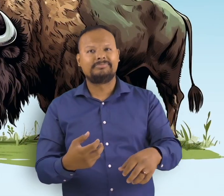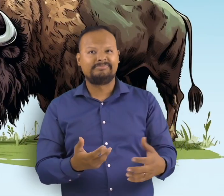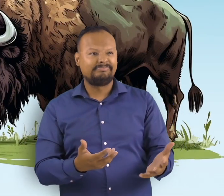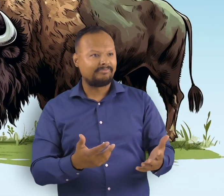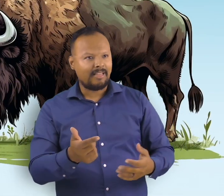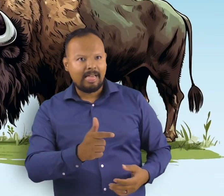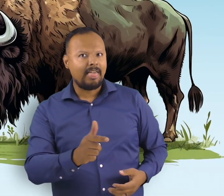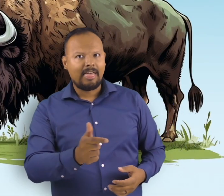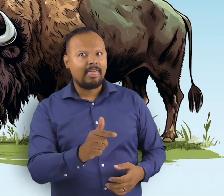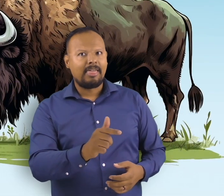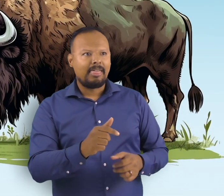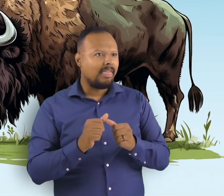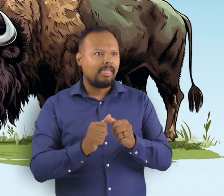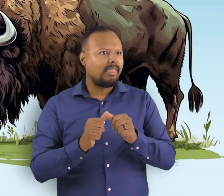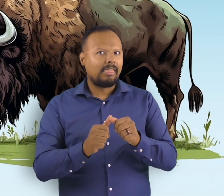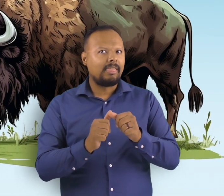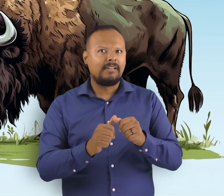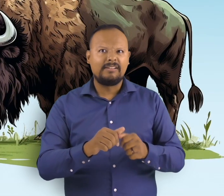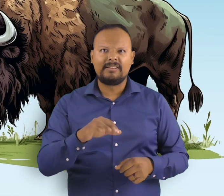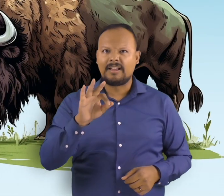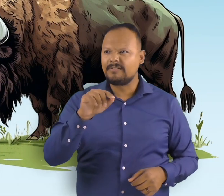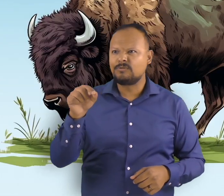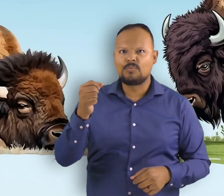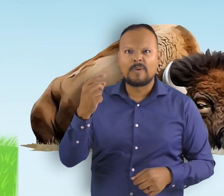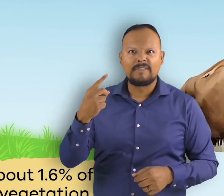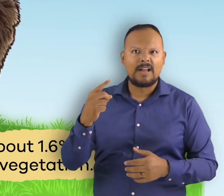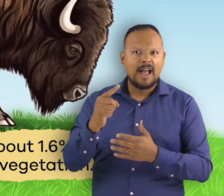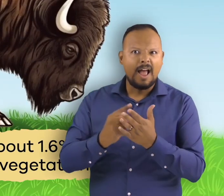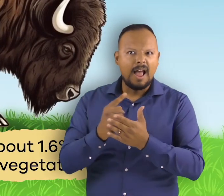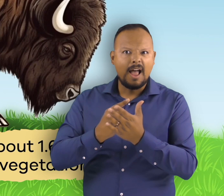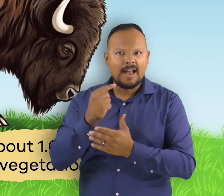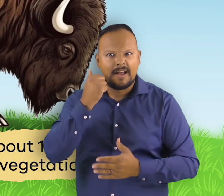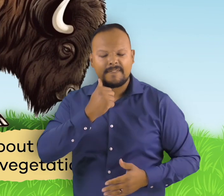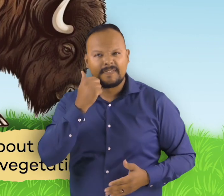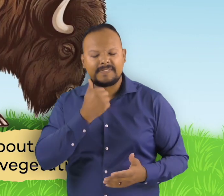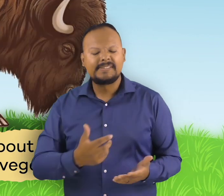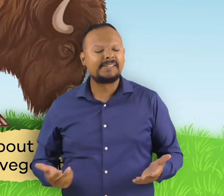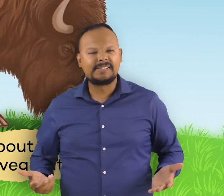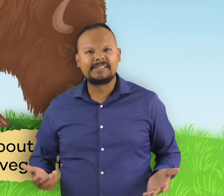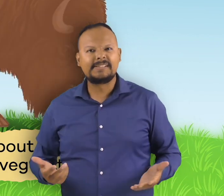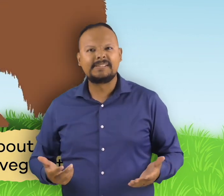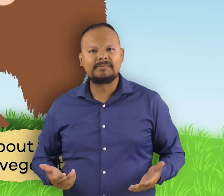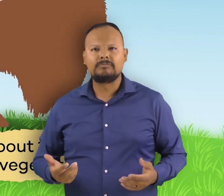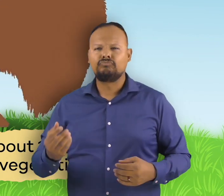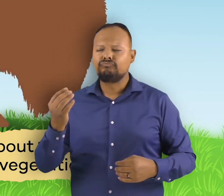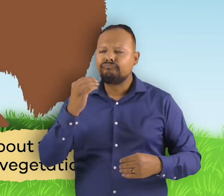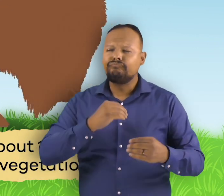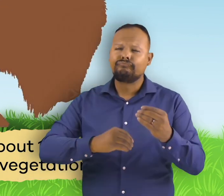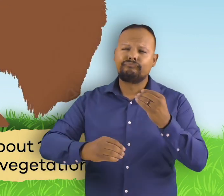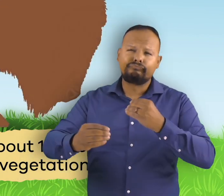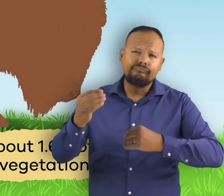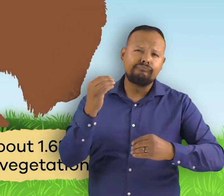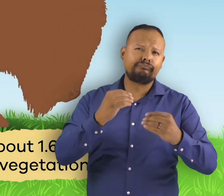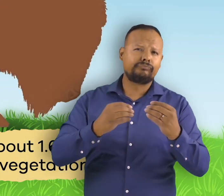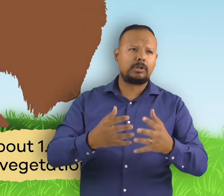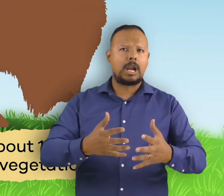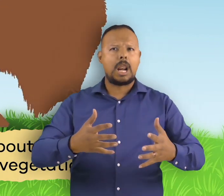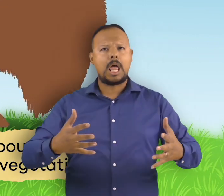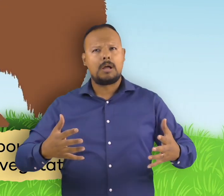eleven hours each day it is estimated that bison eat about 1.6 percent of their